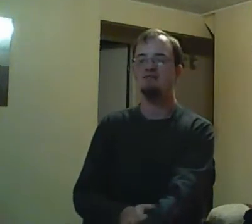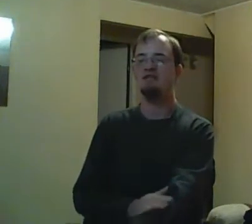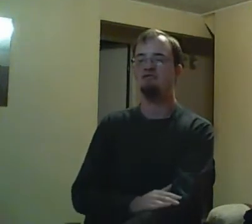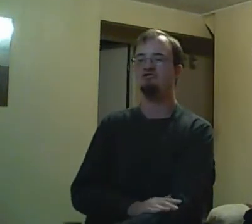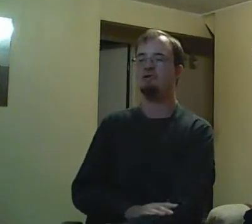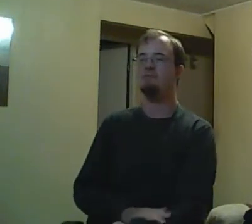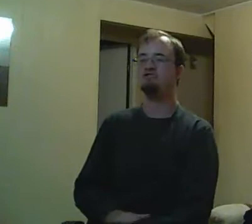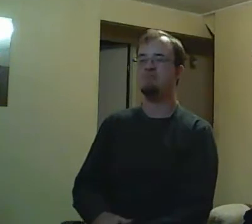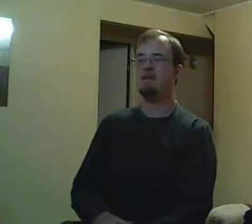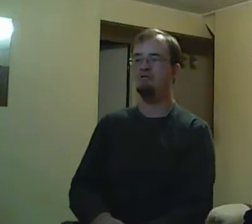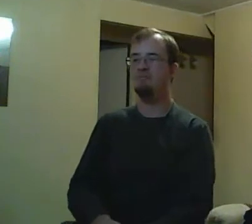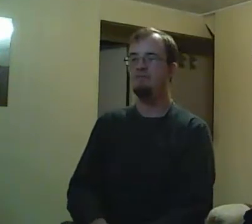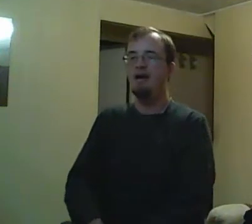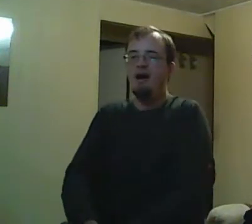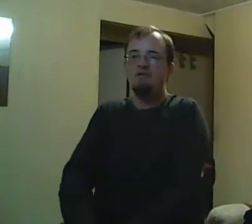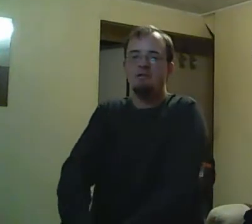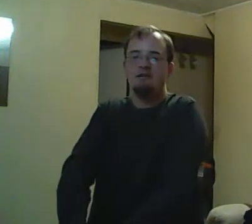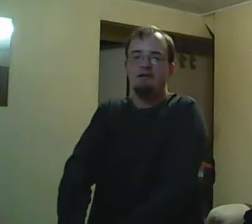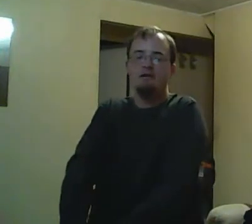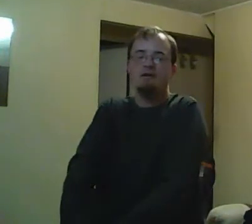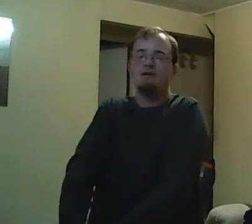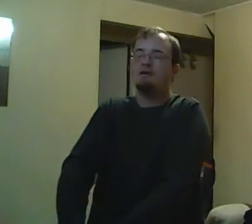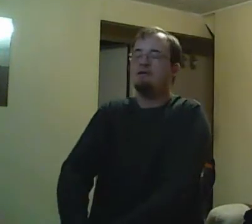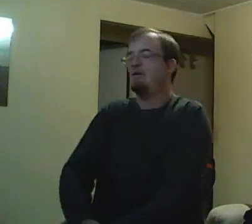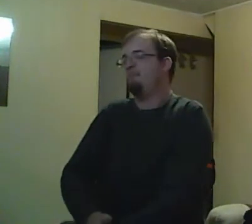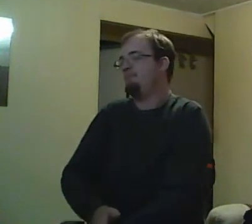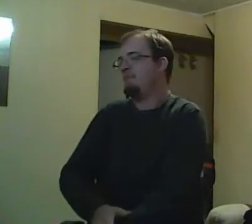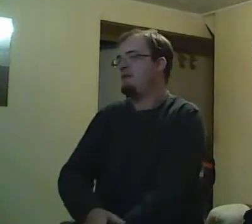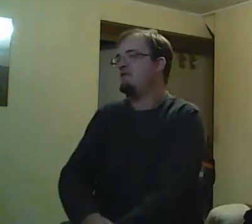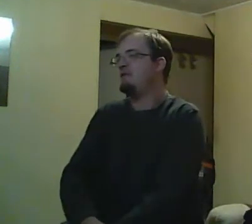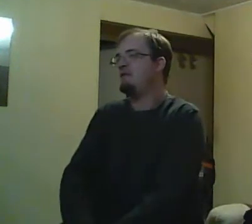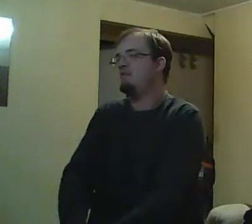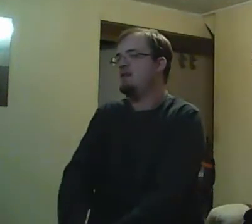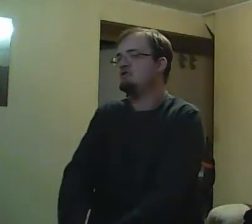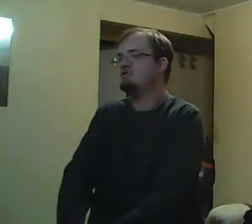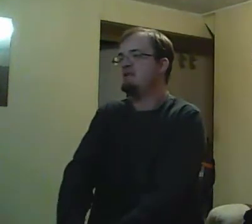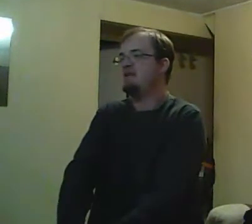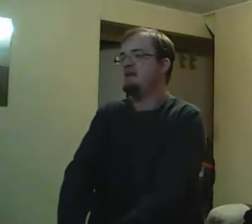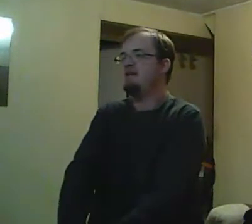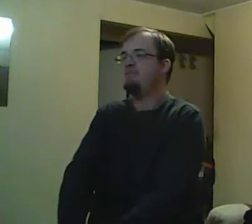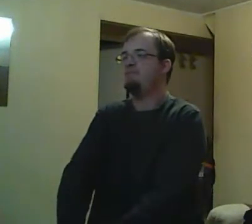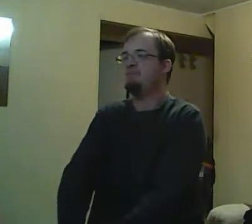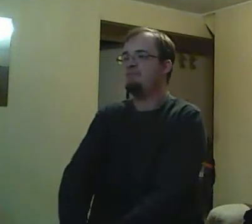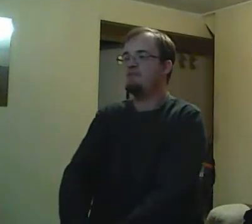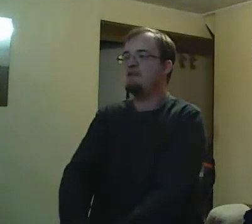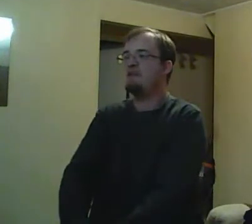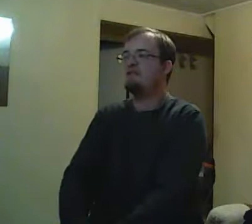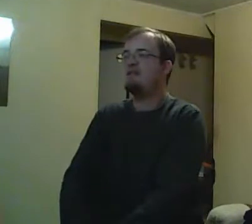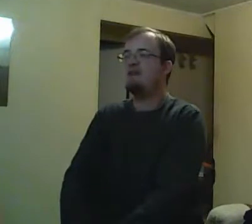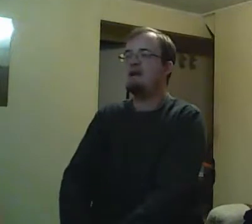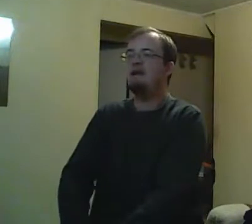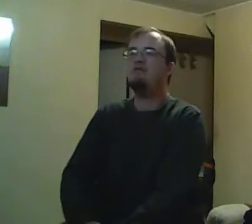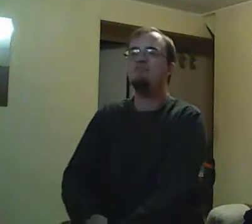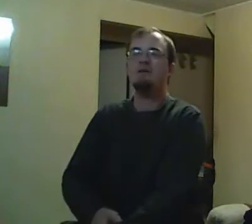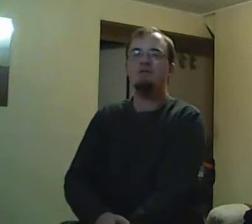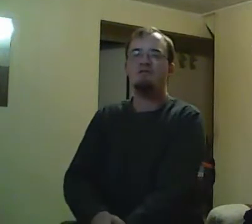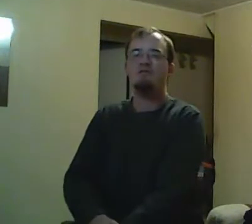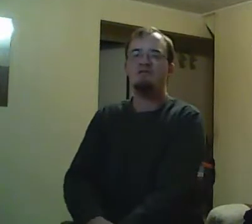light. And he's worried about things. But I also think that they didn't point out that he probably was worried